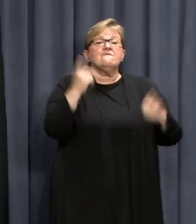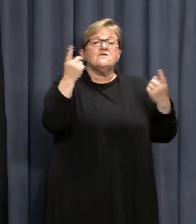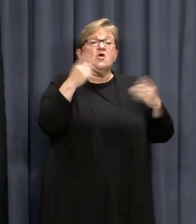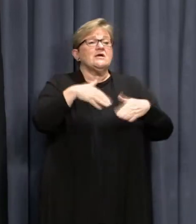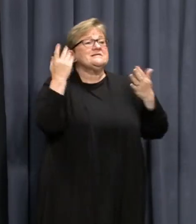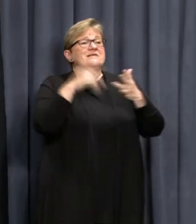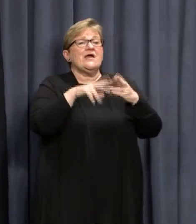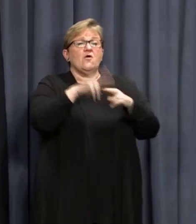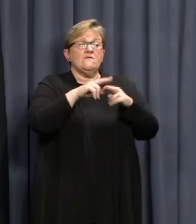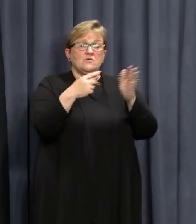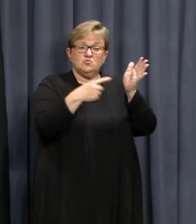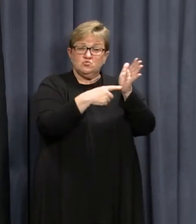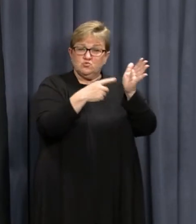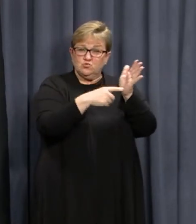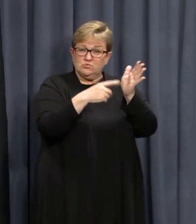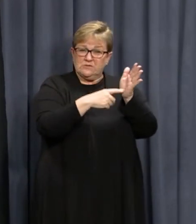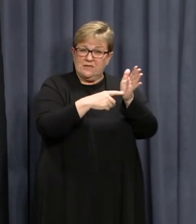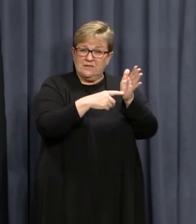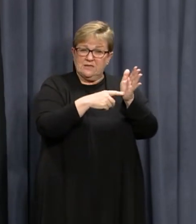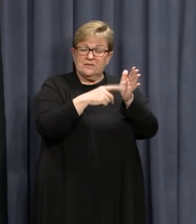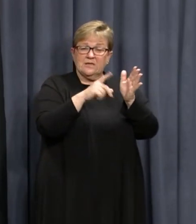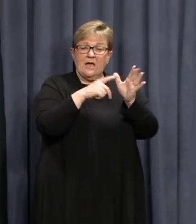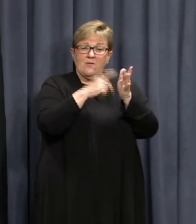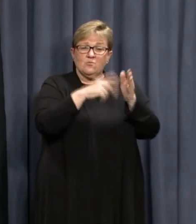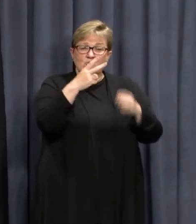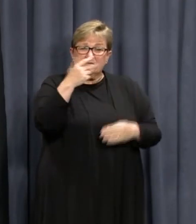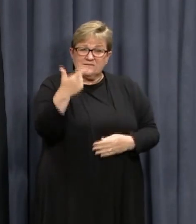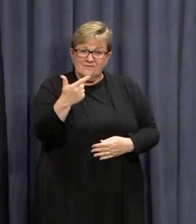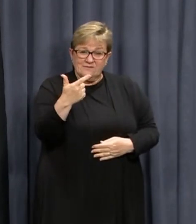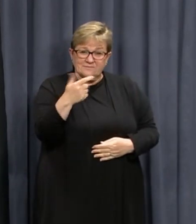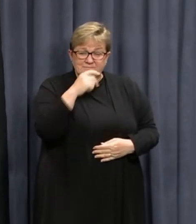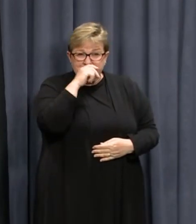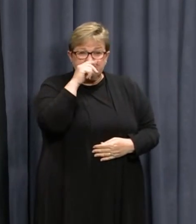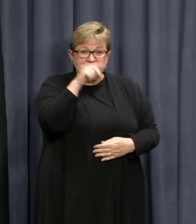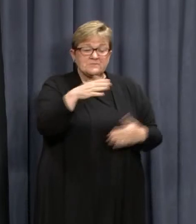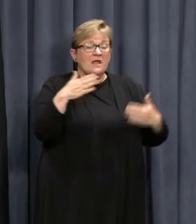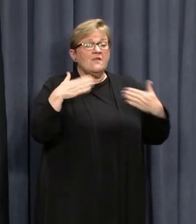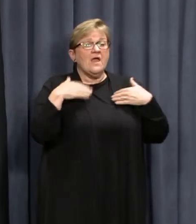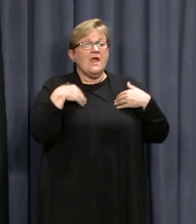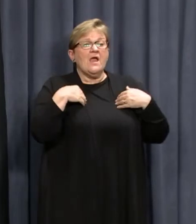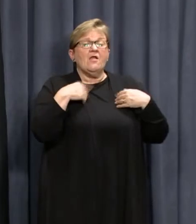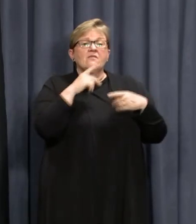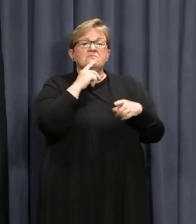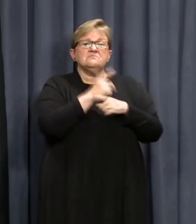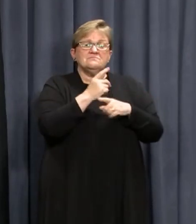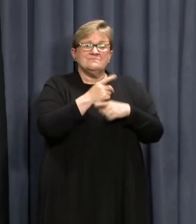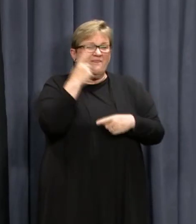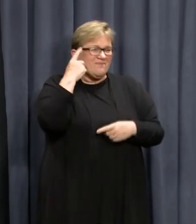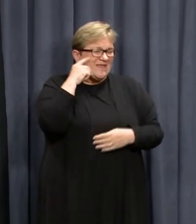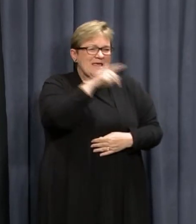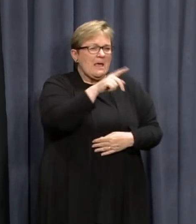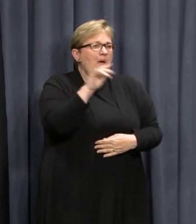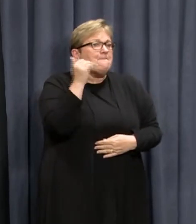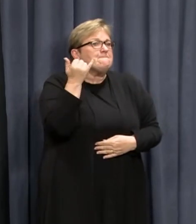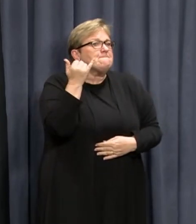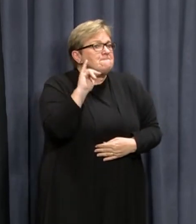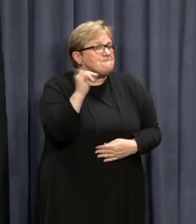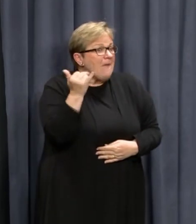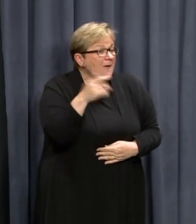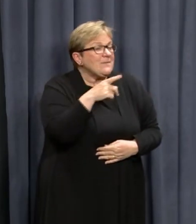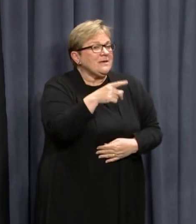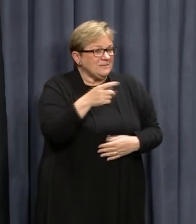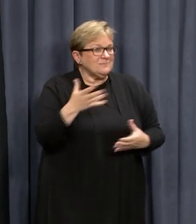day off, Tuesday April 27th, is the day our health authorities expect he may have become